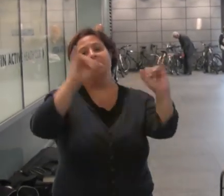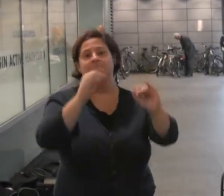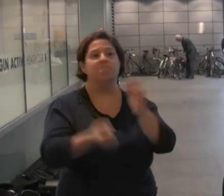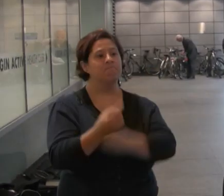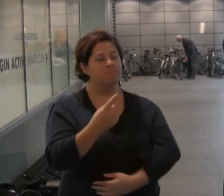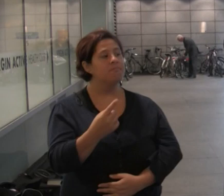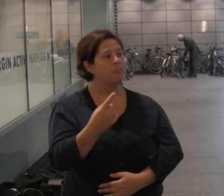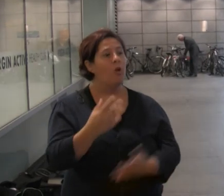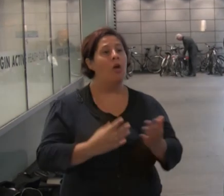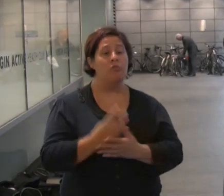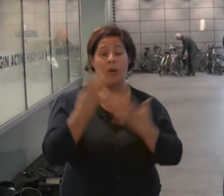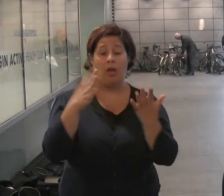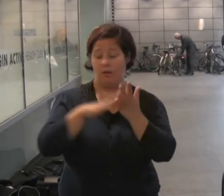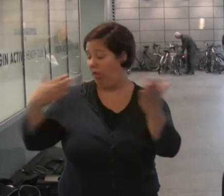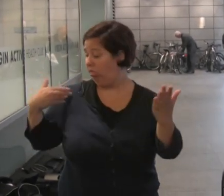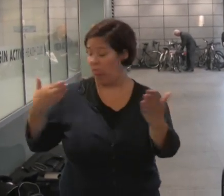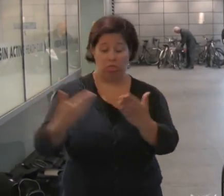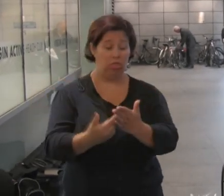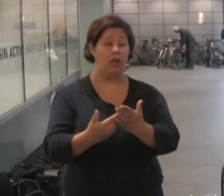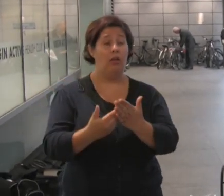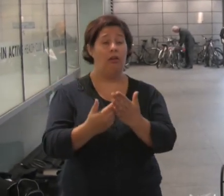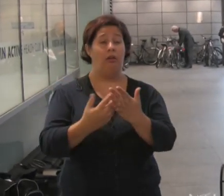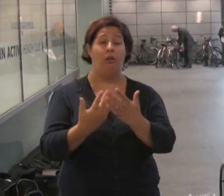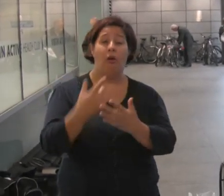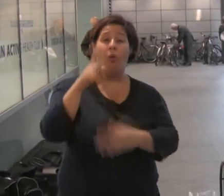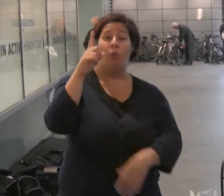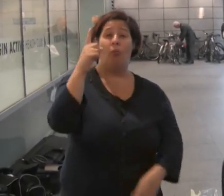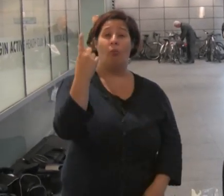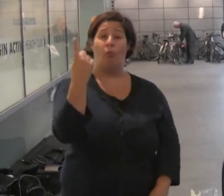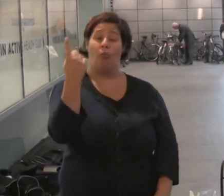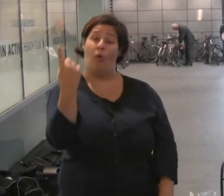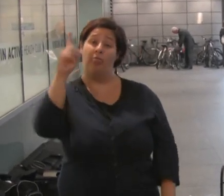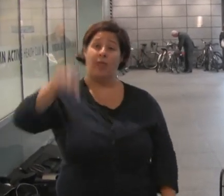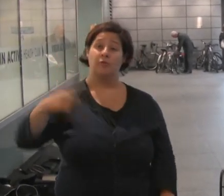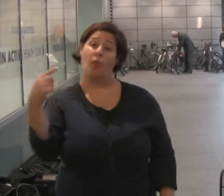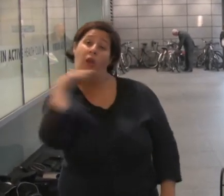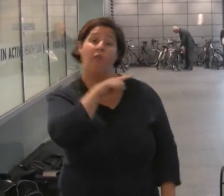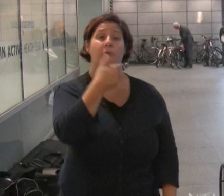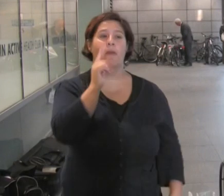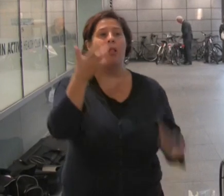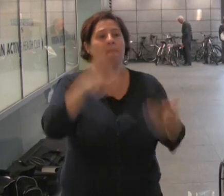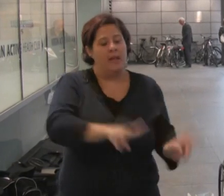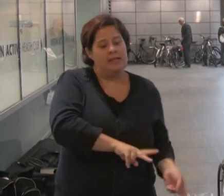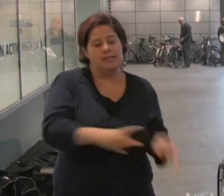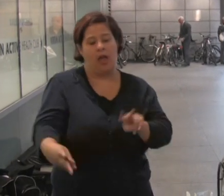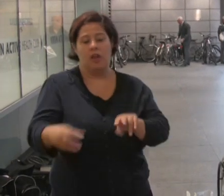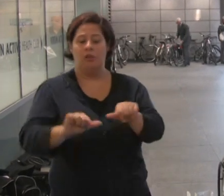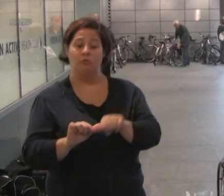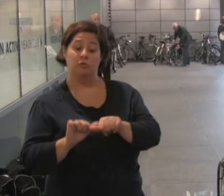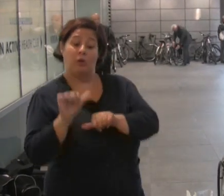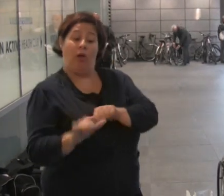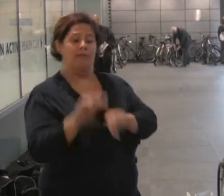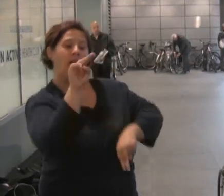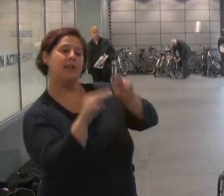During a 9 month period at least 1,100 people have died shortly after being assessed by